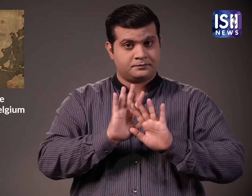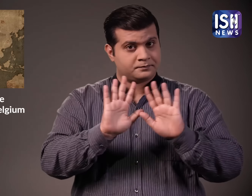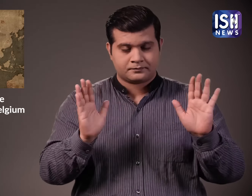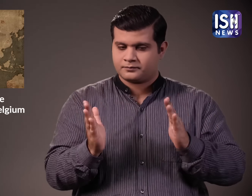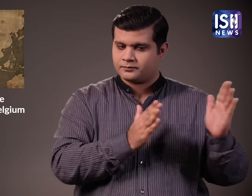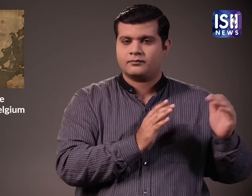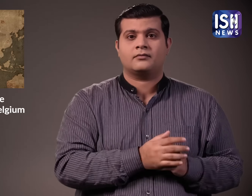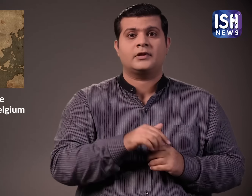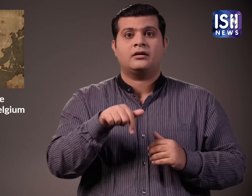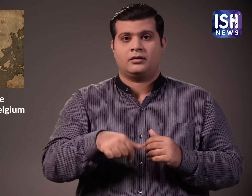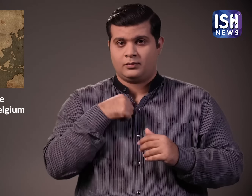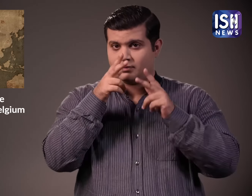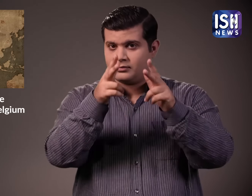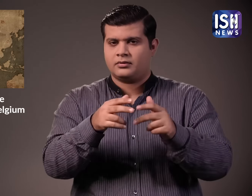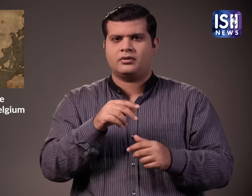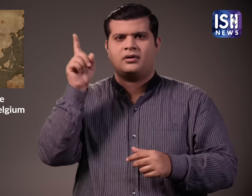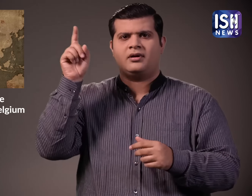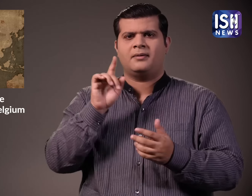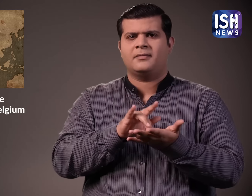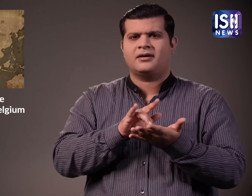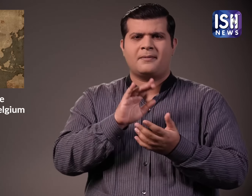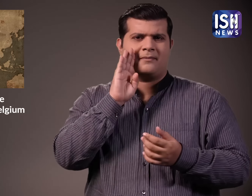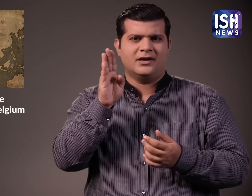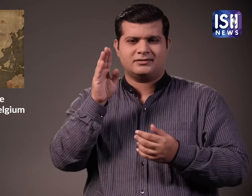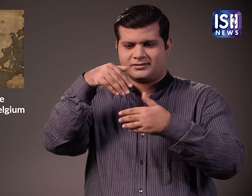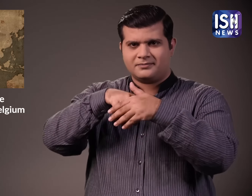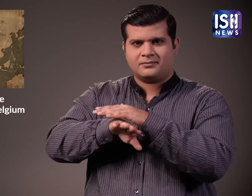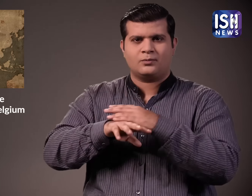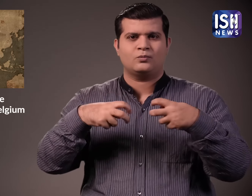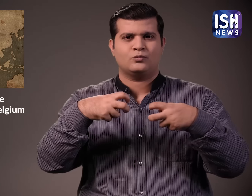cannot escape anywhere in the world. We will have to wait and watch about that now. Now,